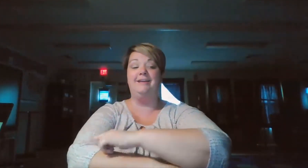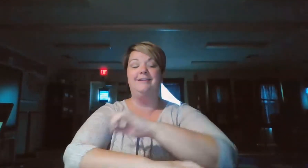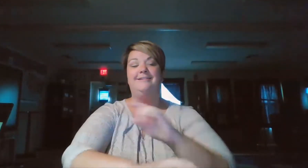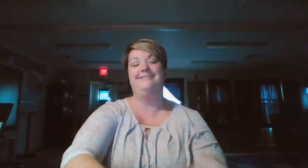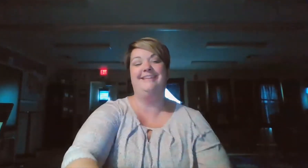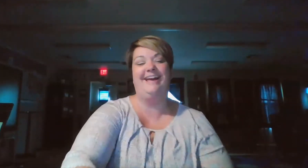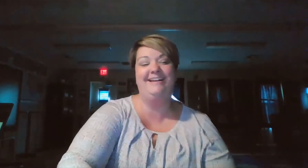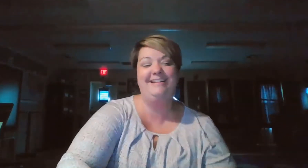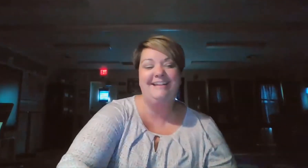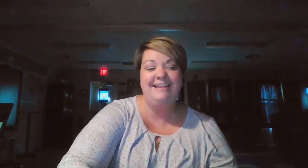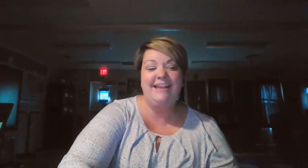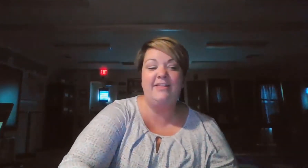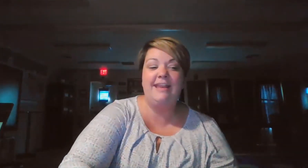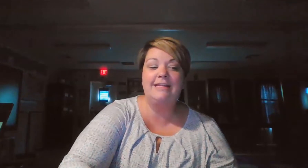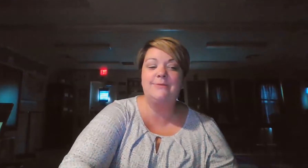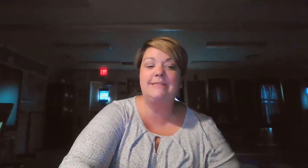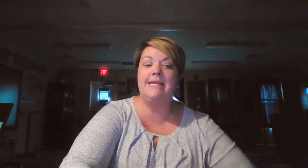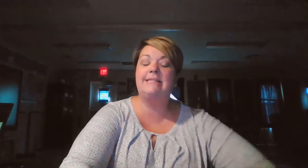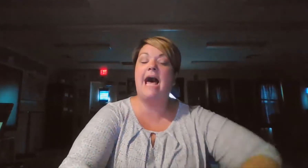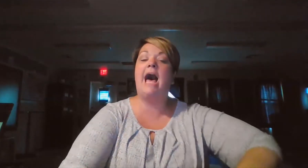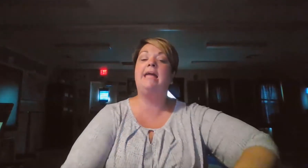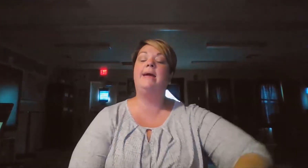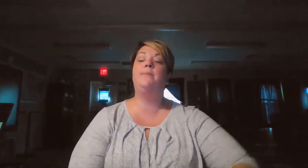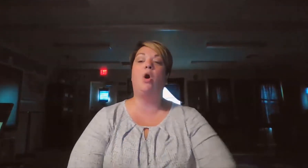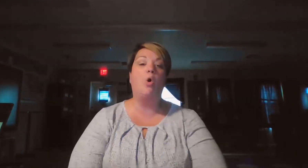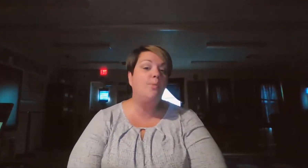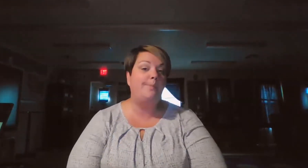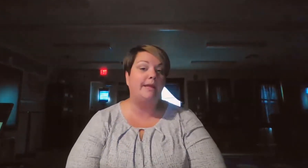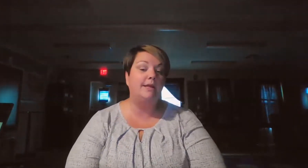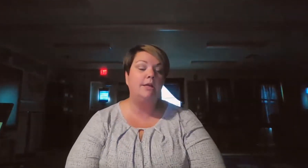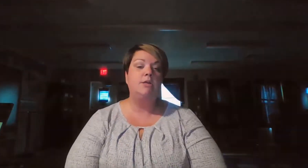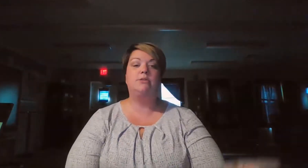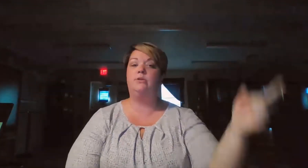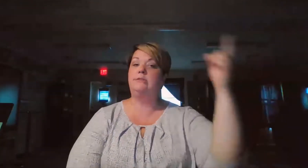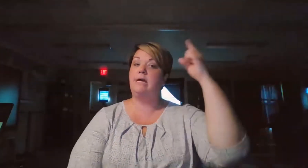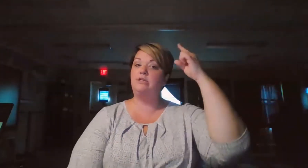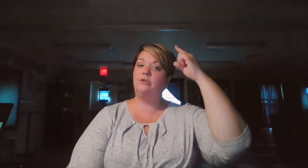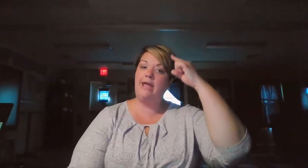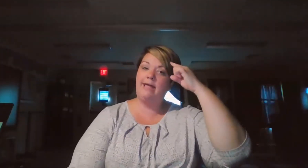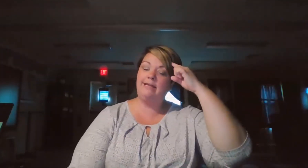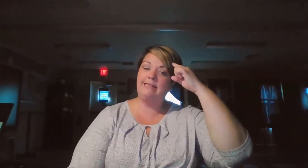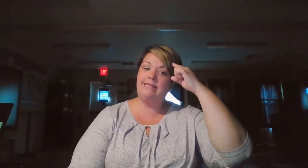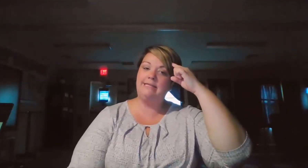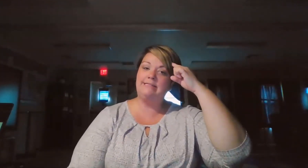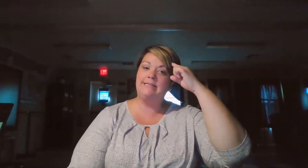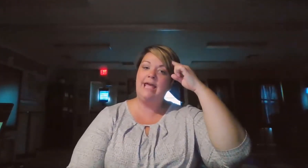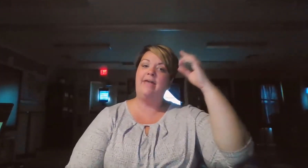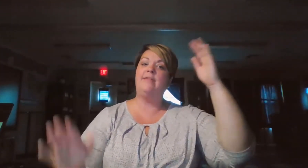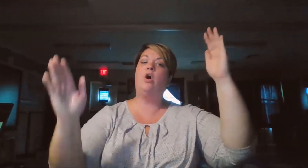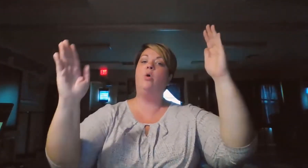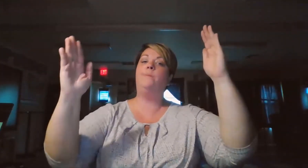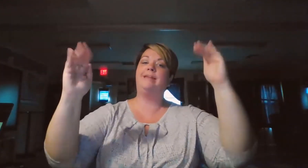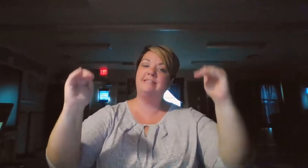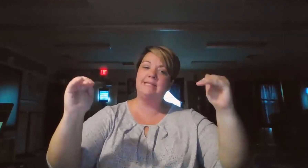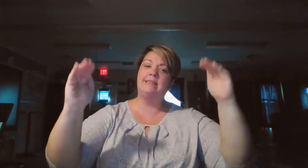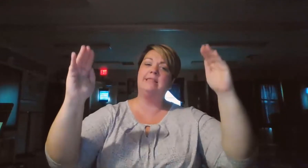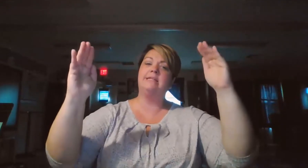Yeah. Now the next one says, I am hoping. So you touch your head like this and then hoping is like this.